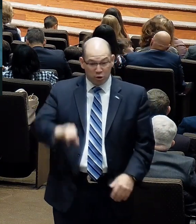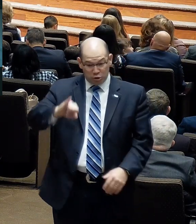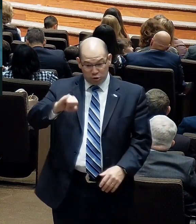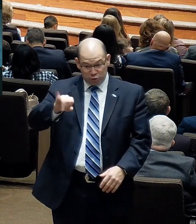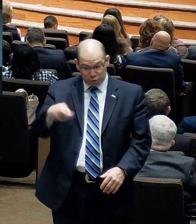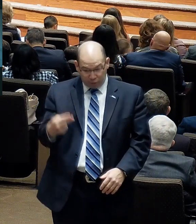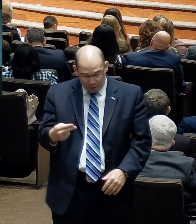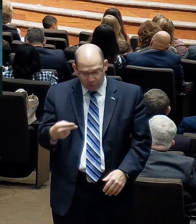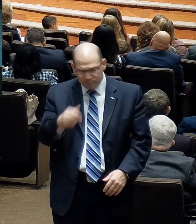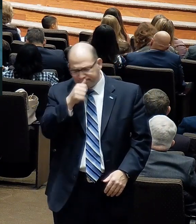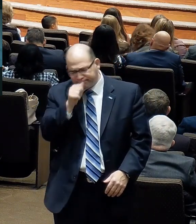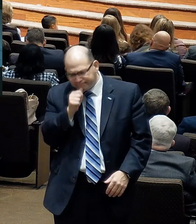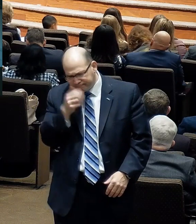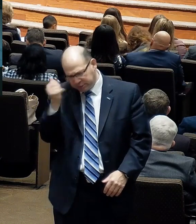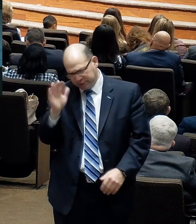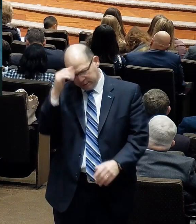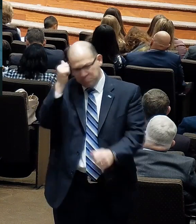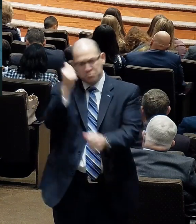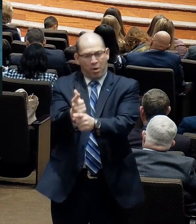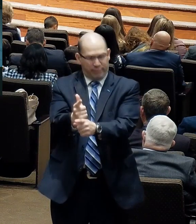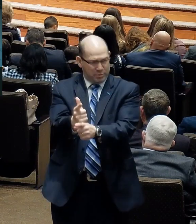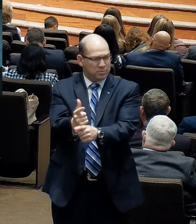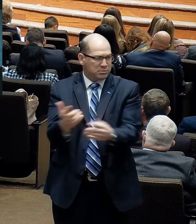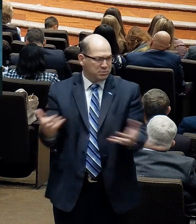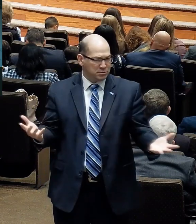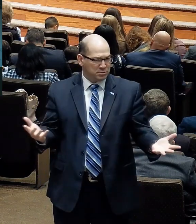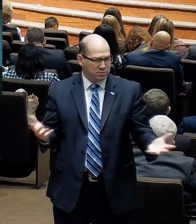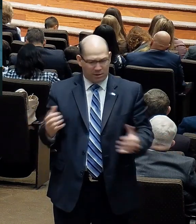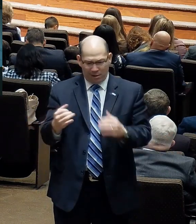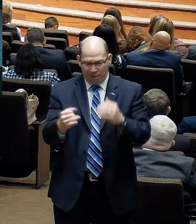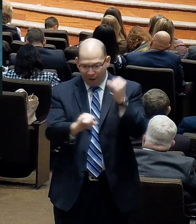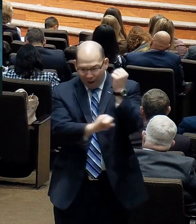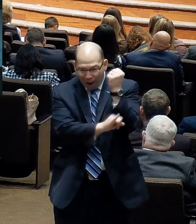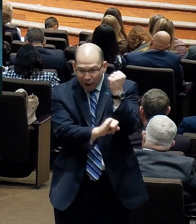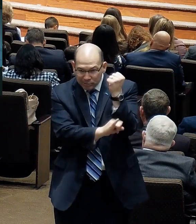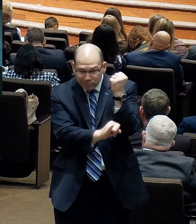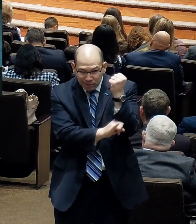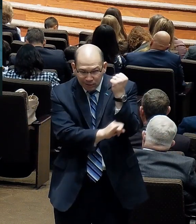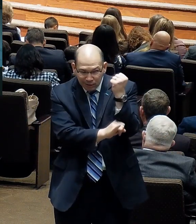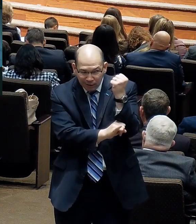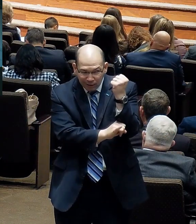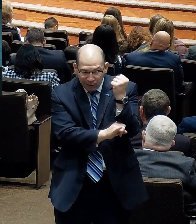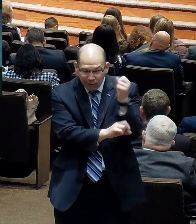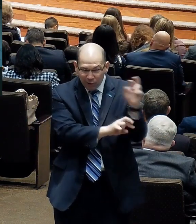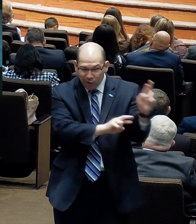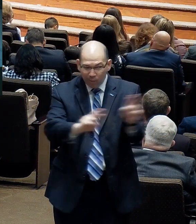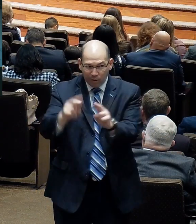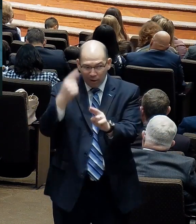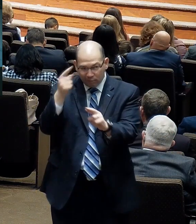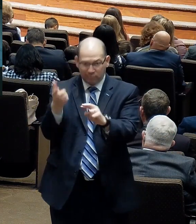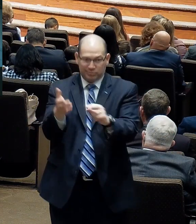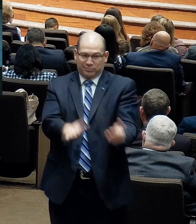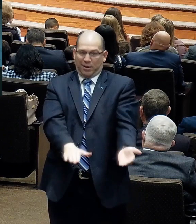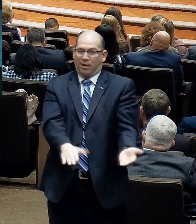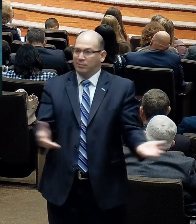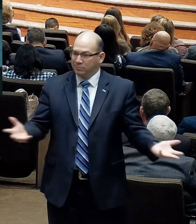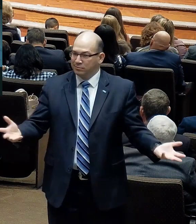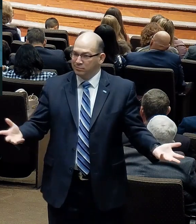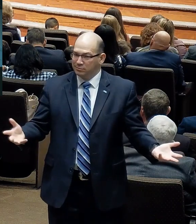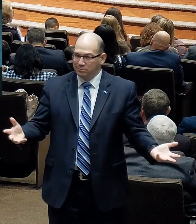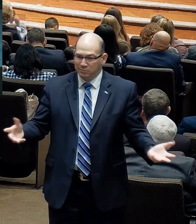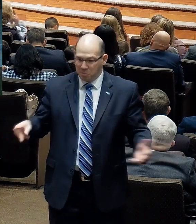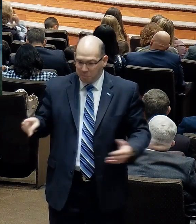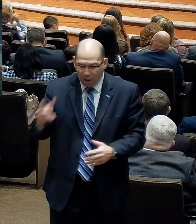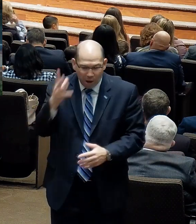and had a permanent limp. Isaac laid on an altar as he prepared for his dad to kill him. Paul was beaten and stoned and